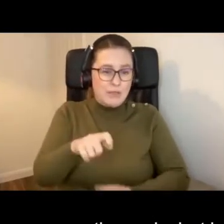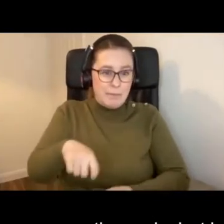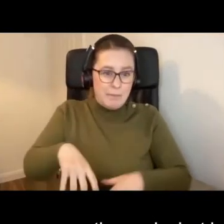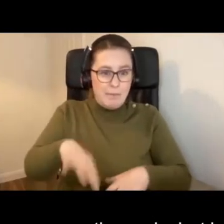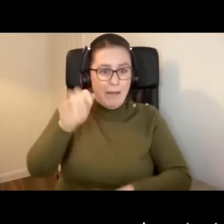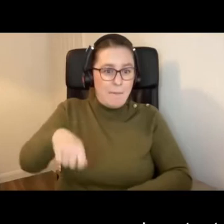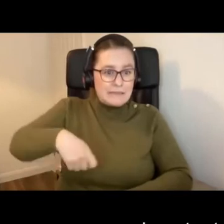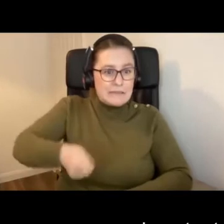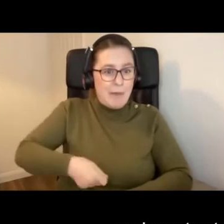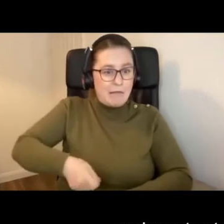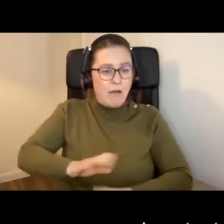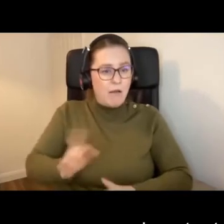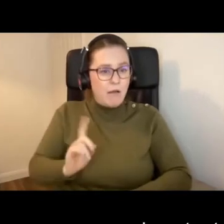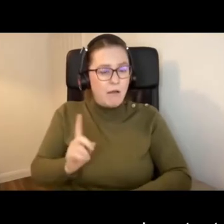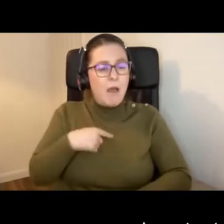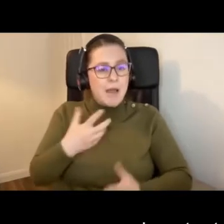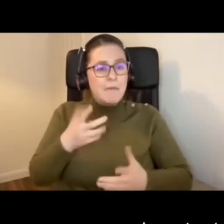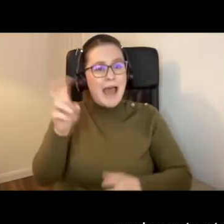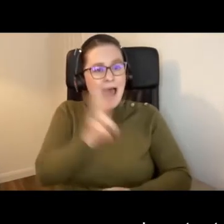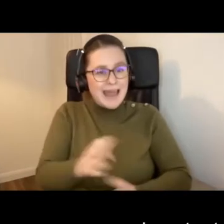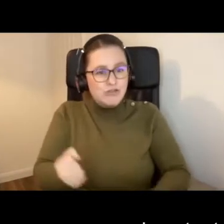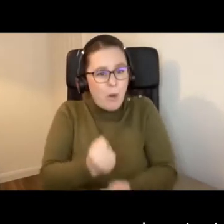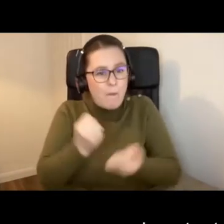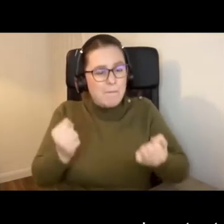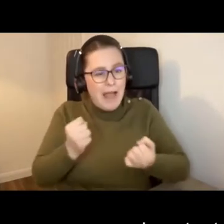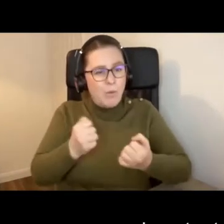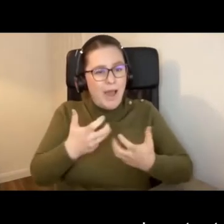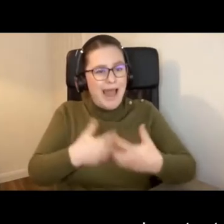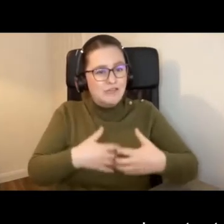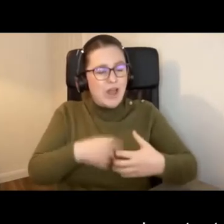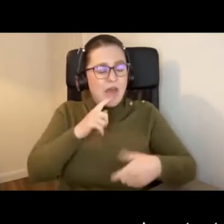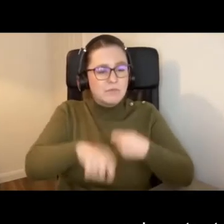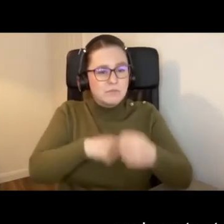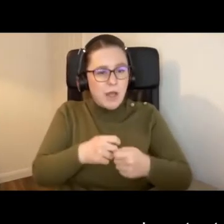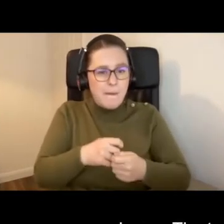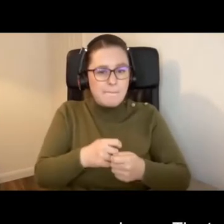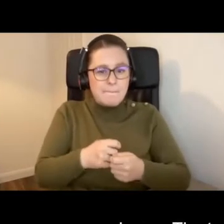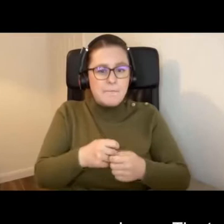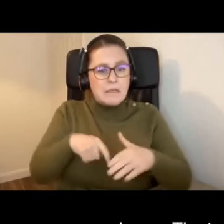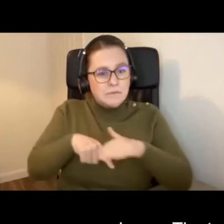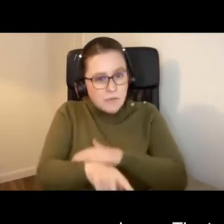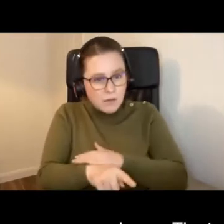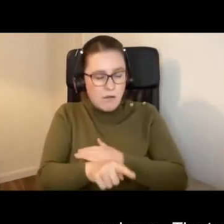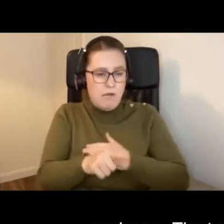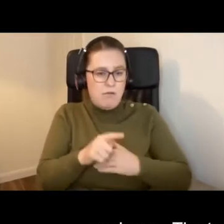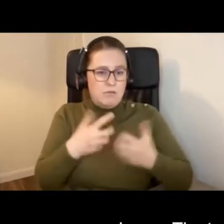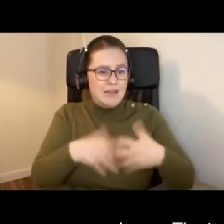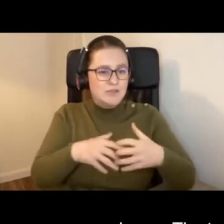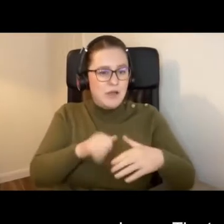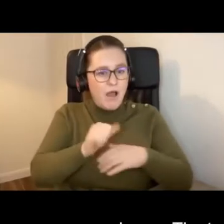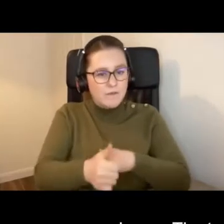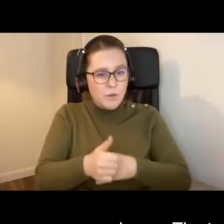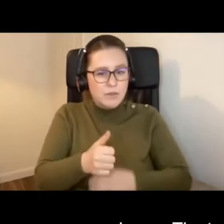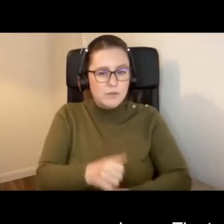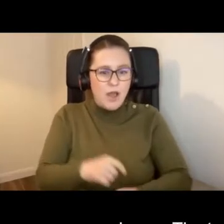I was a electrical power engineer to start with and then became a station and tunnel services engineer. The